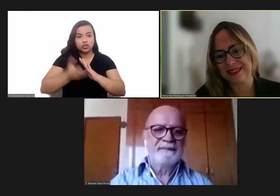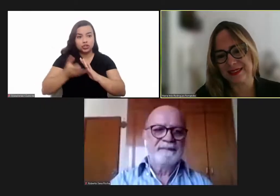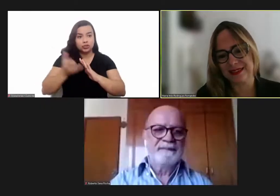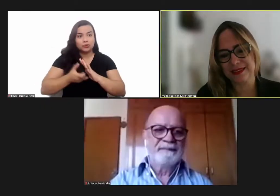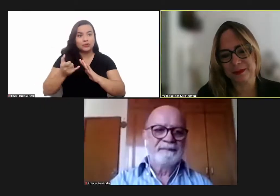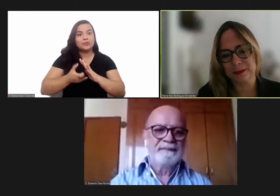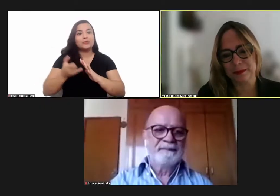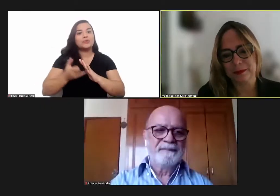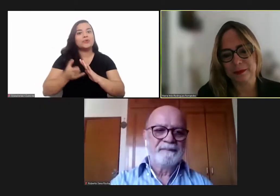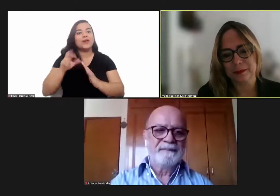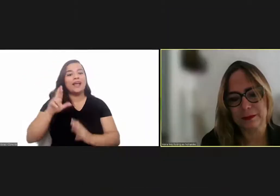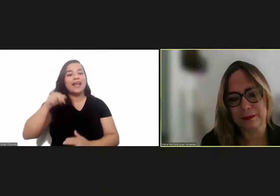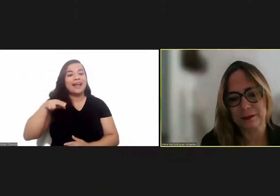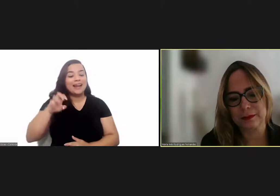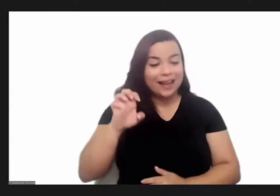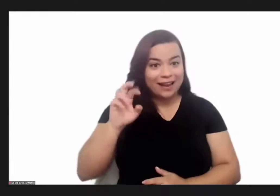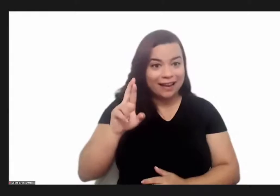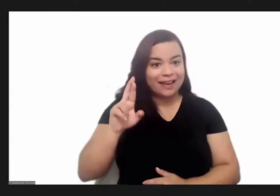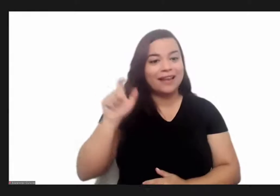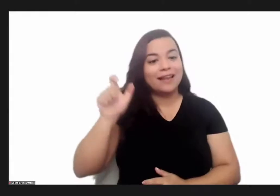in Fiocruz, Minas.